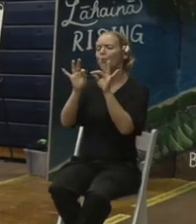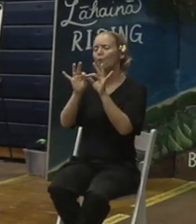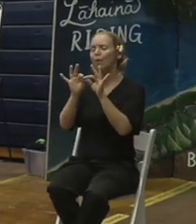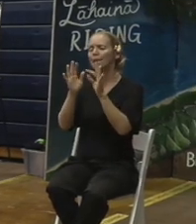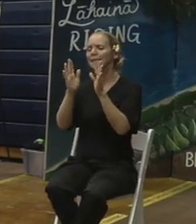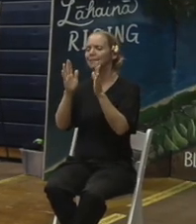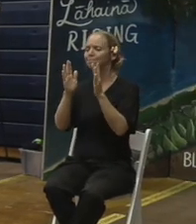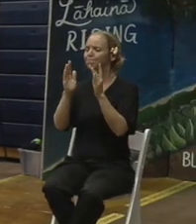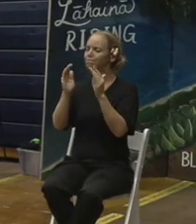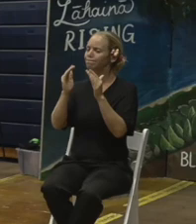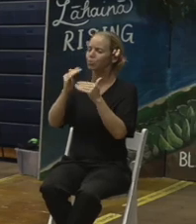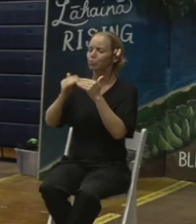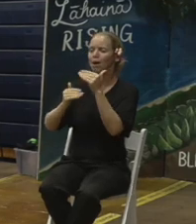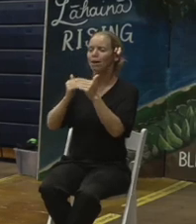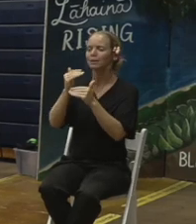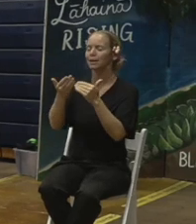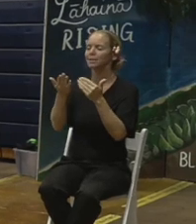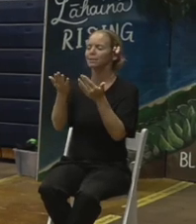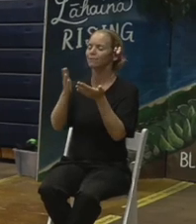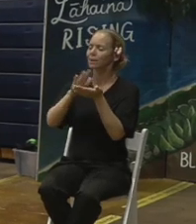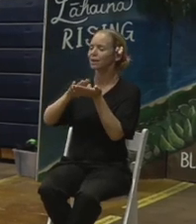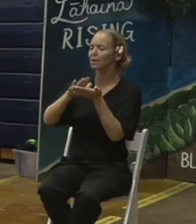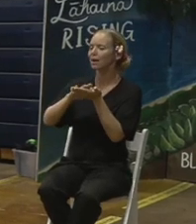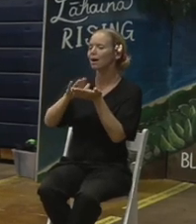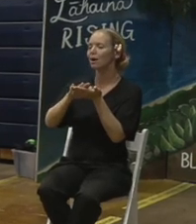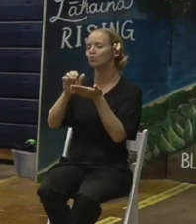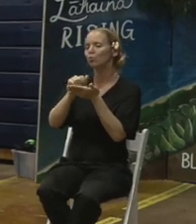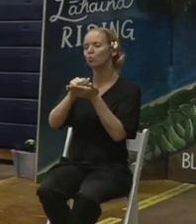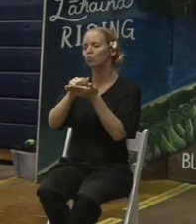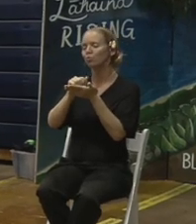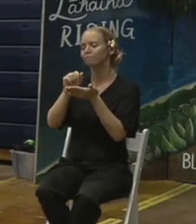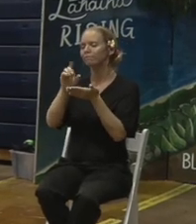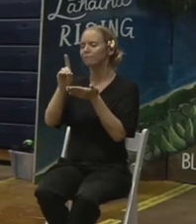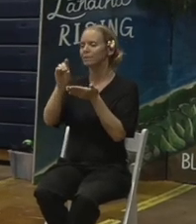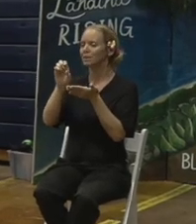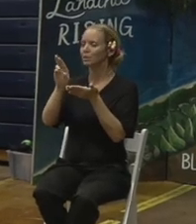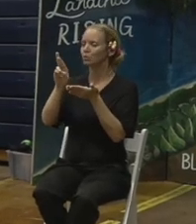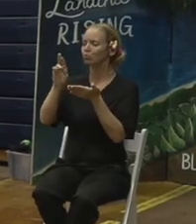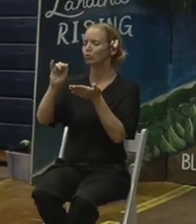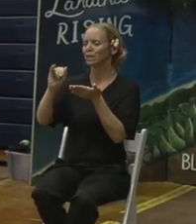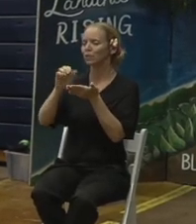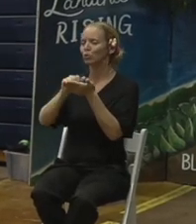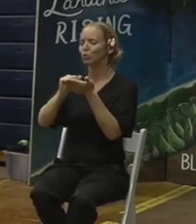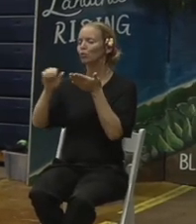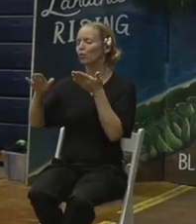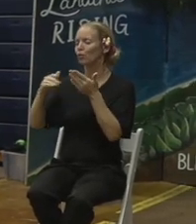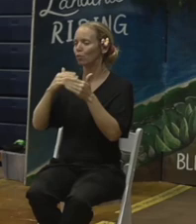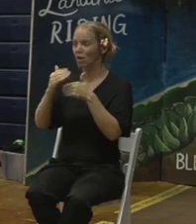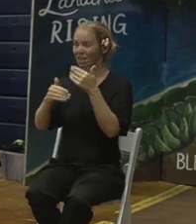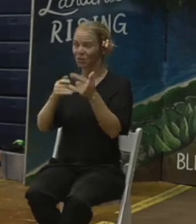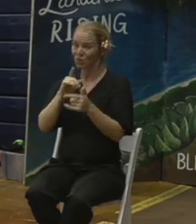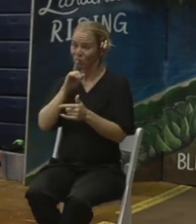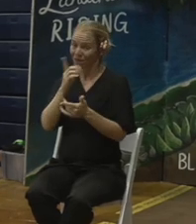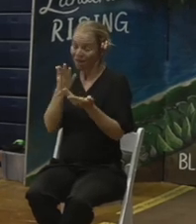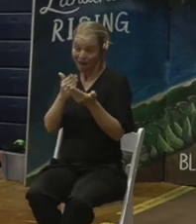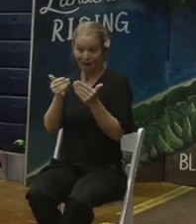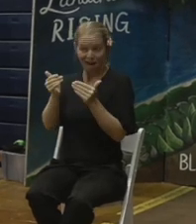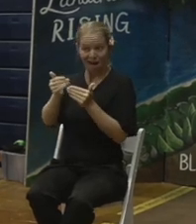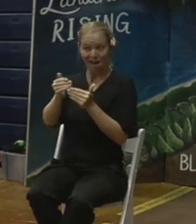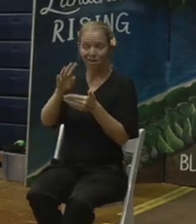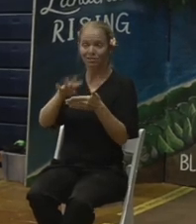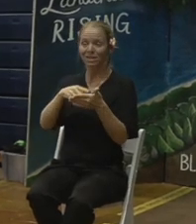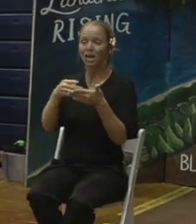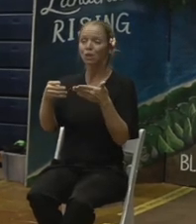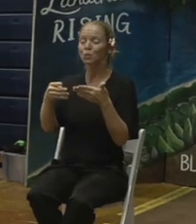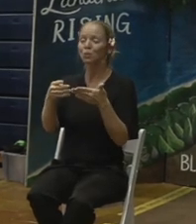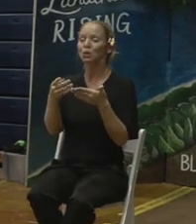with debris removal and that process. The phase we've, we're ahead of schedule on some parts of it,